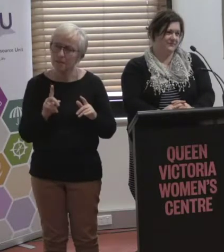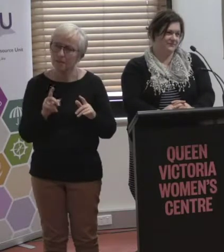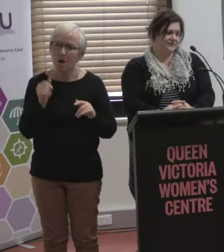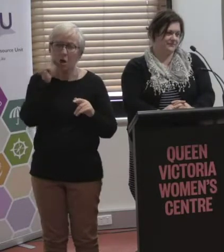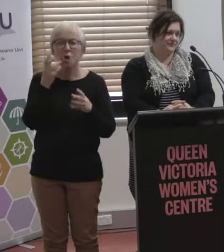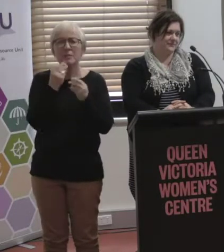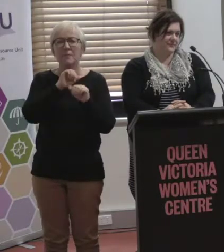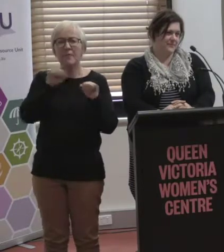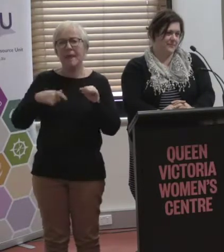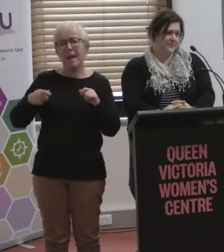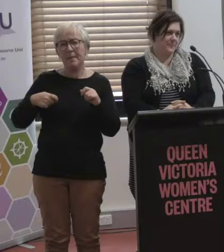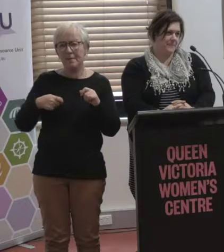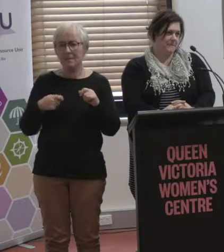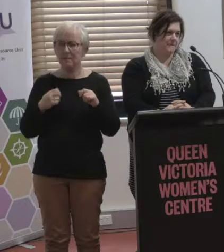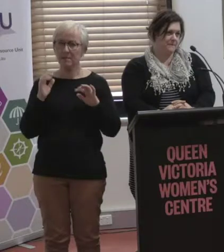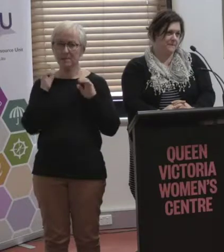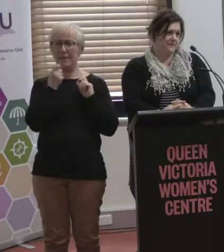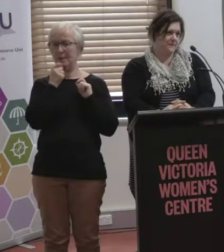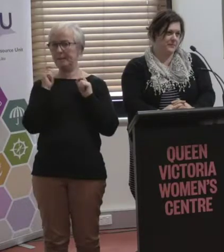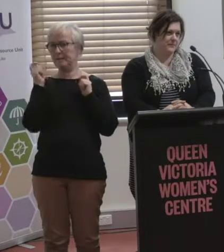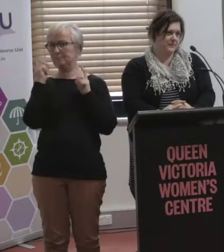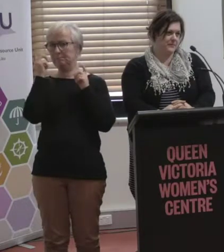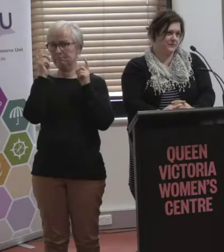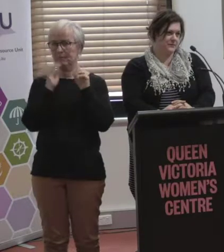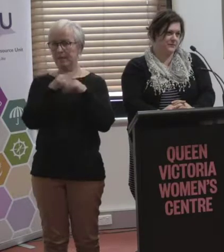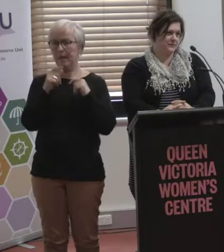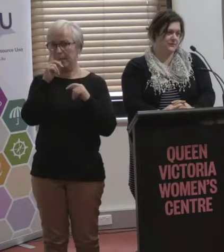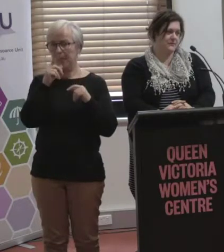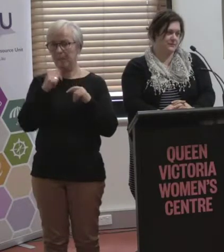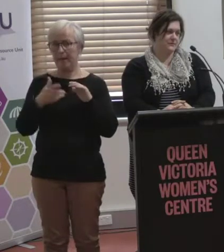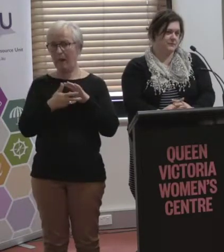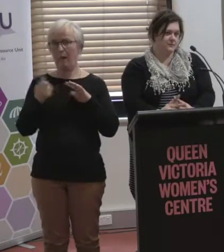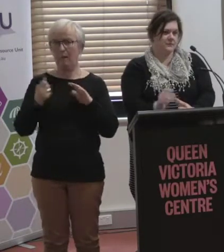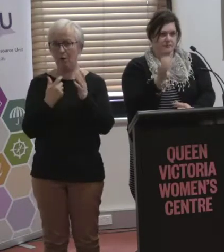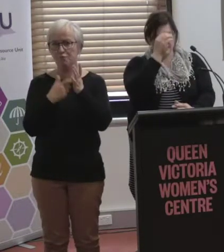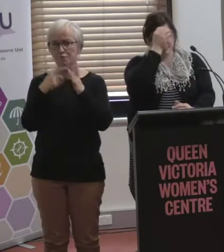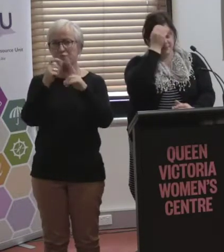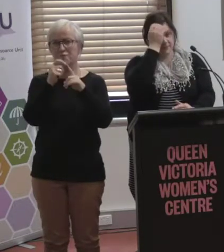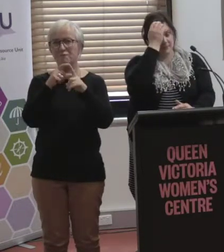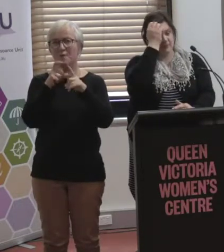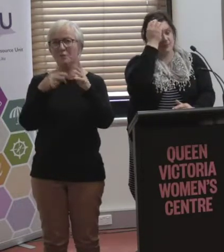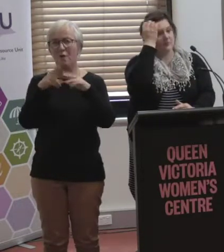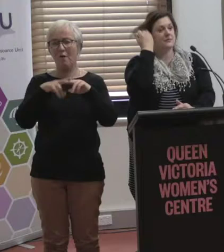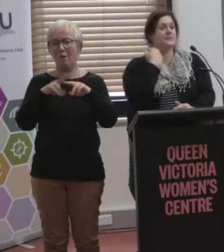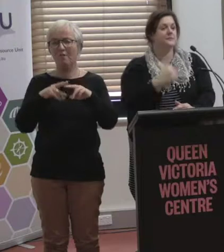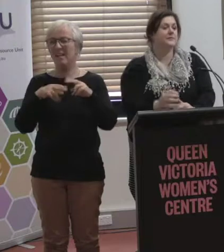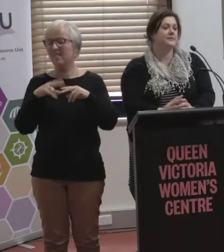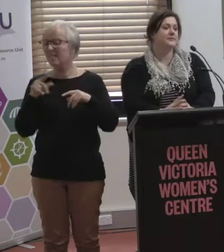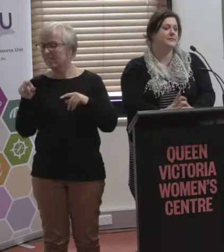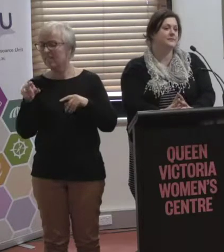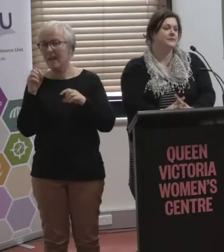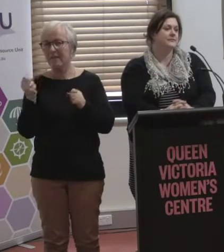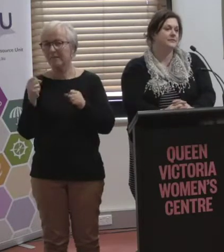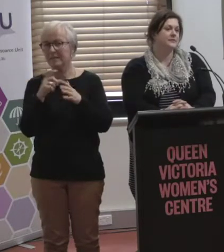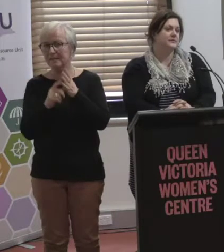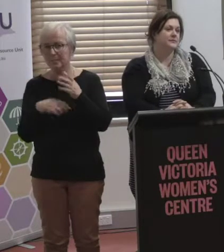have concerns about people being ripped off if they have various disabilities, particularly in,